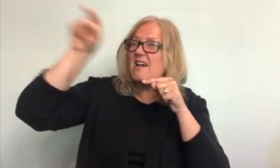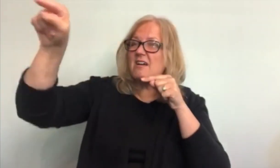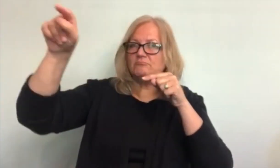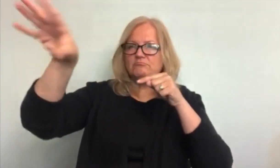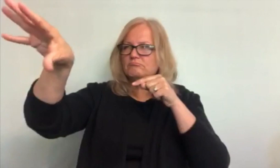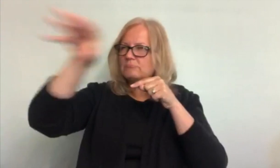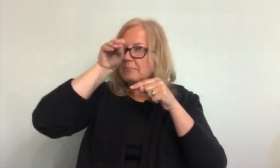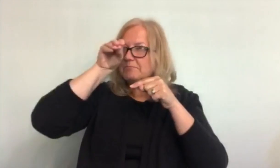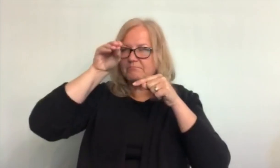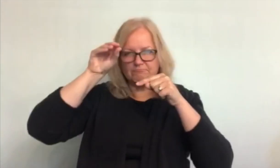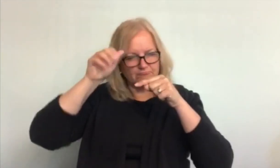away.